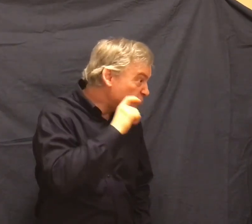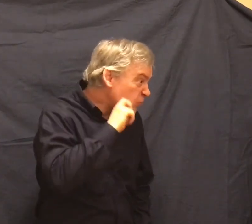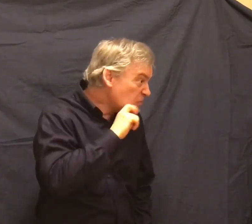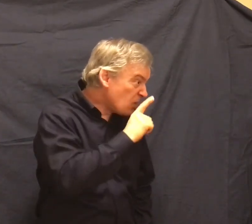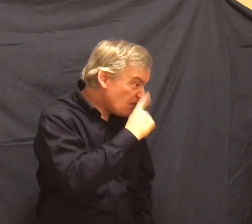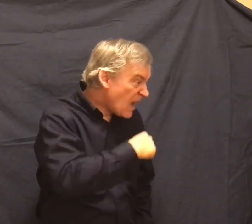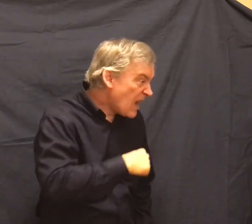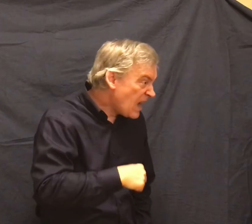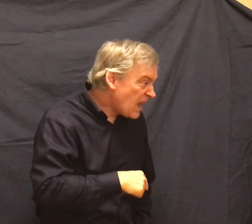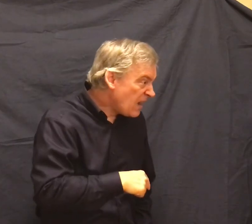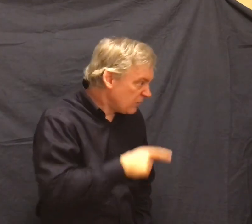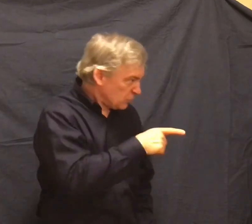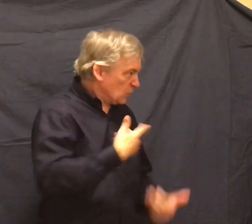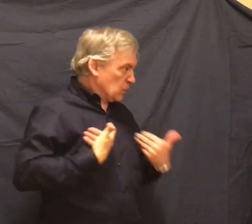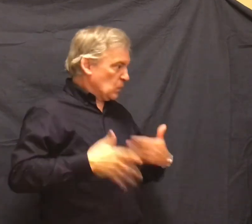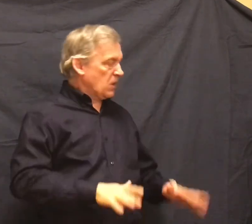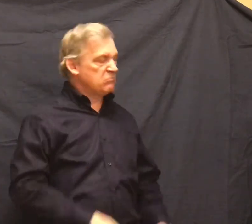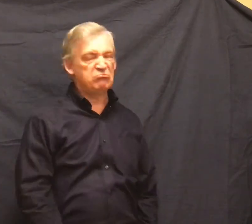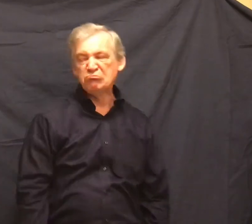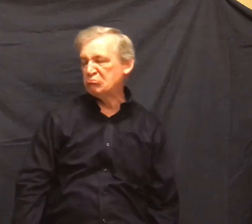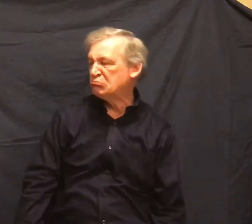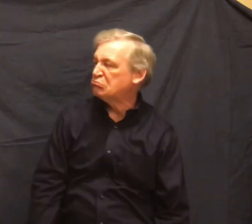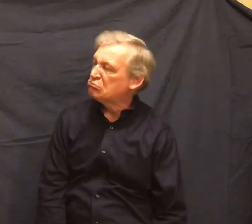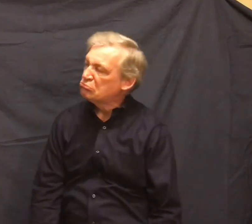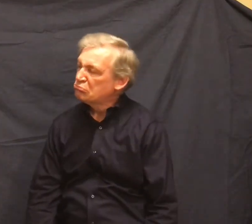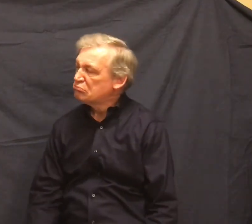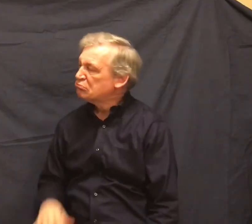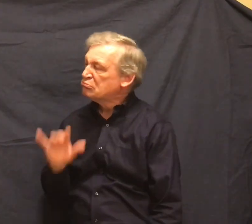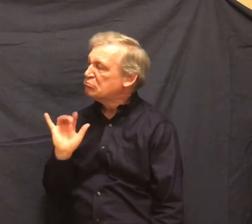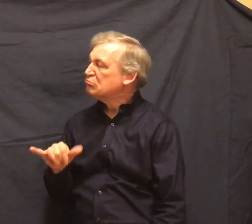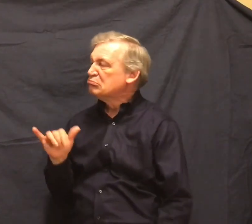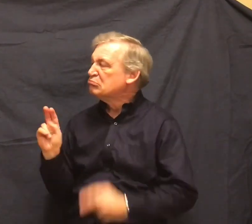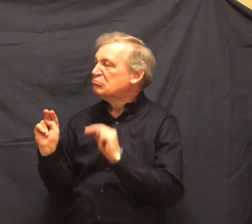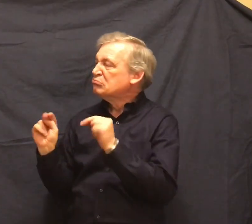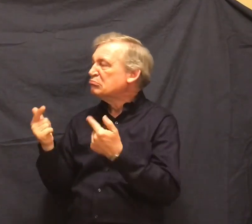It wasn't no good to pet, said Lenny. gia.